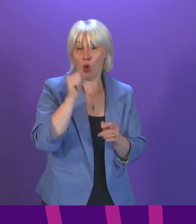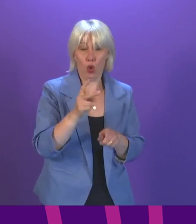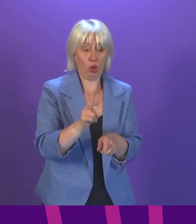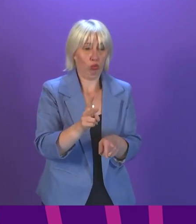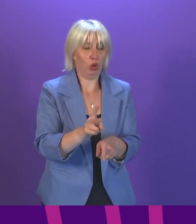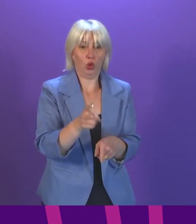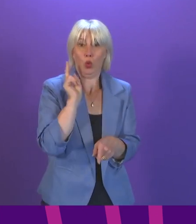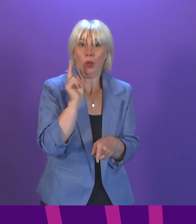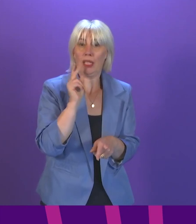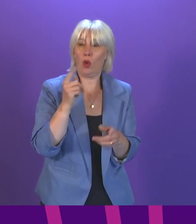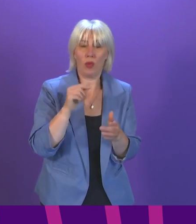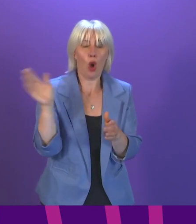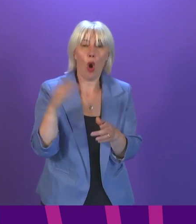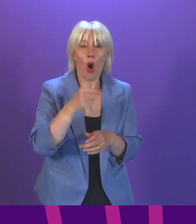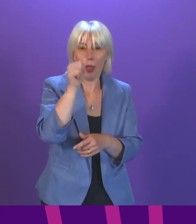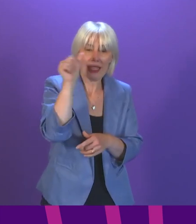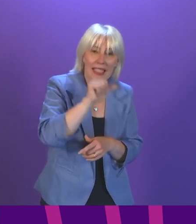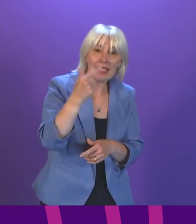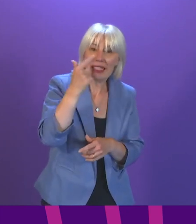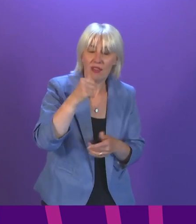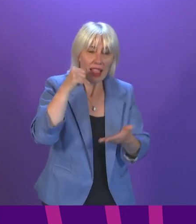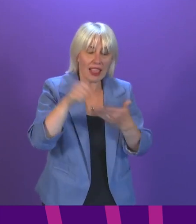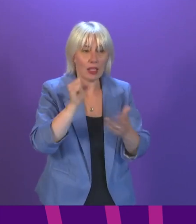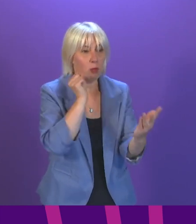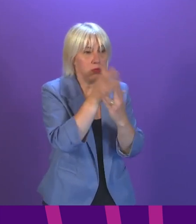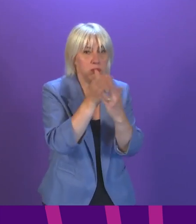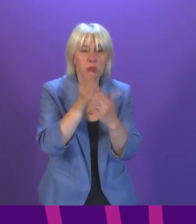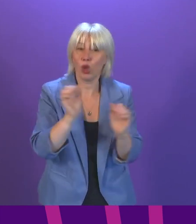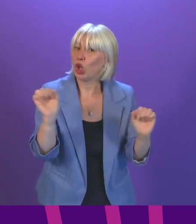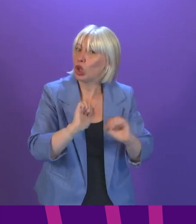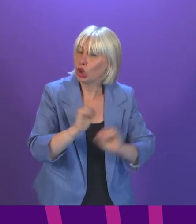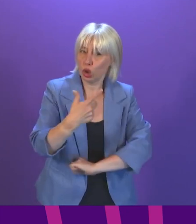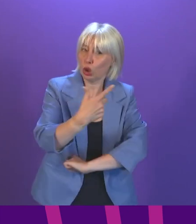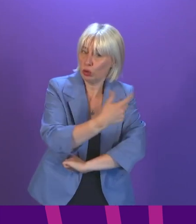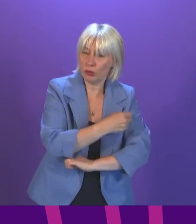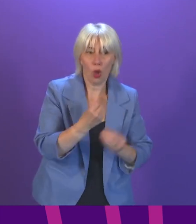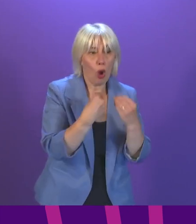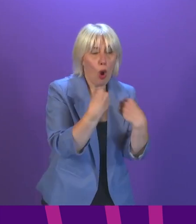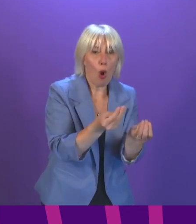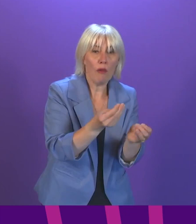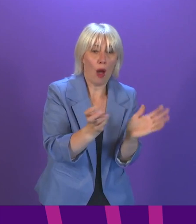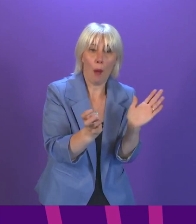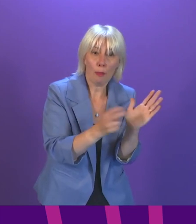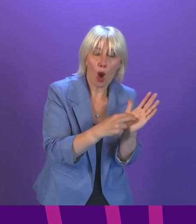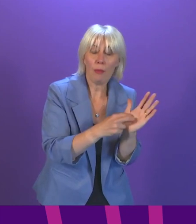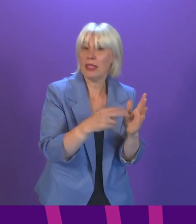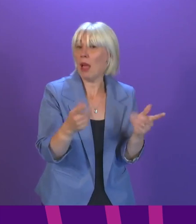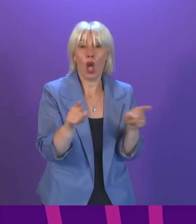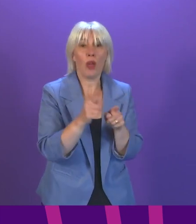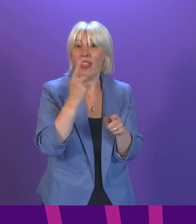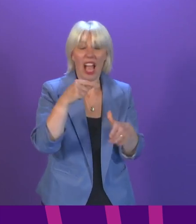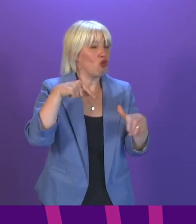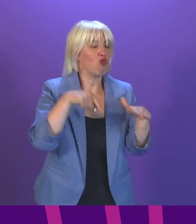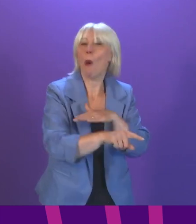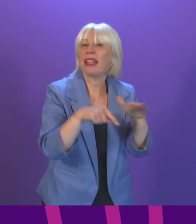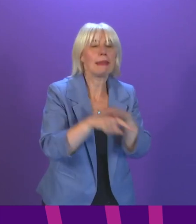fortnight, we have written to all 16 and 17-year-olds who have not been vaccinated yet to offer appointments, though, of course, they can also attend a drop-in